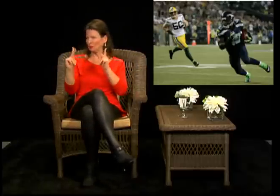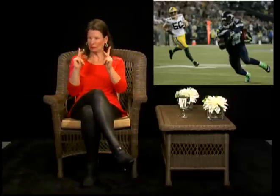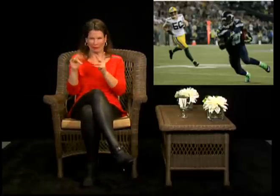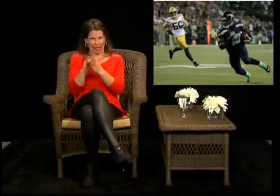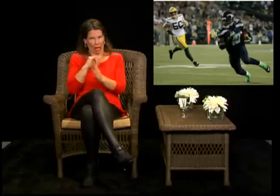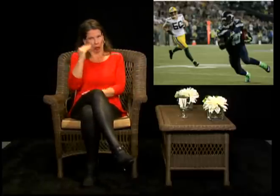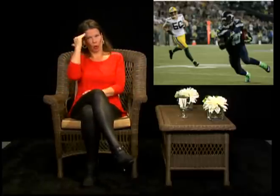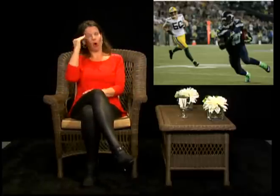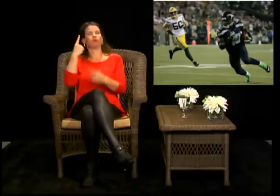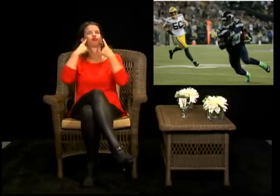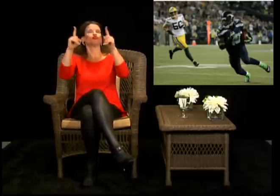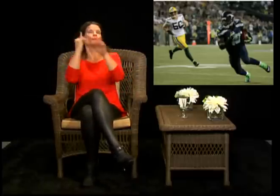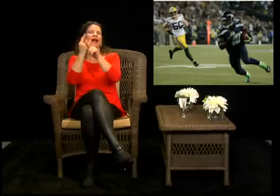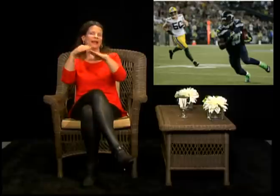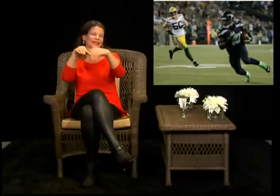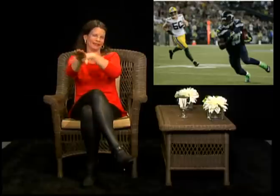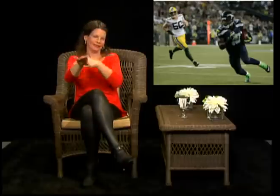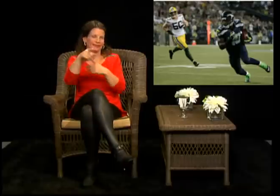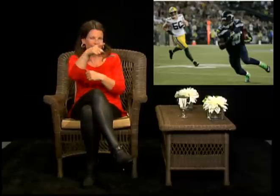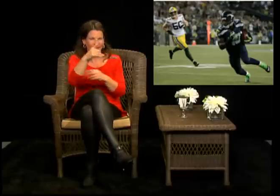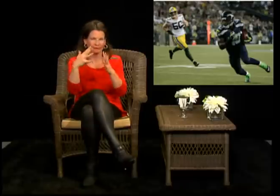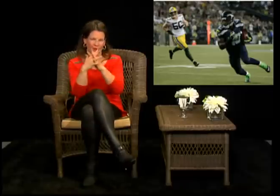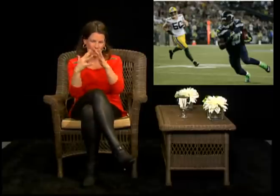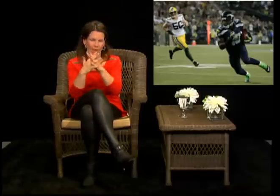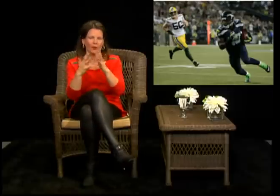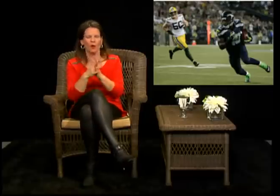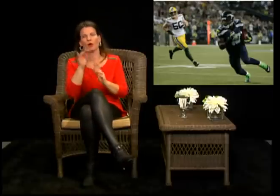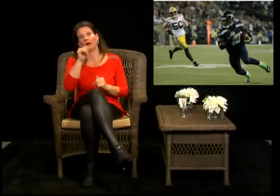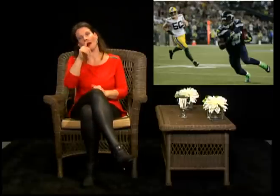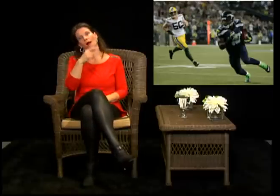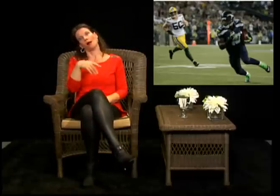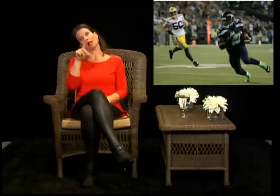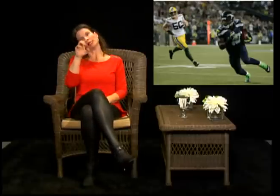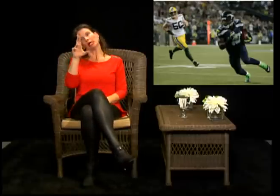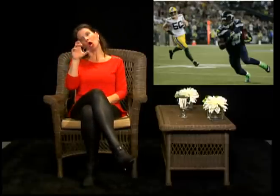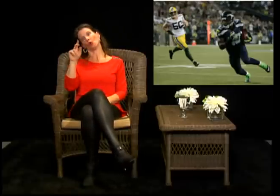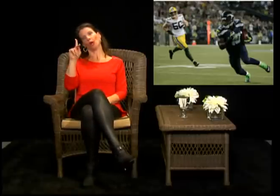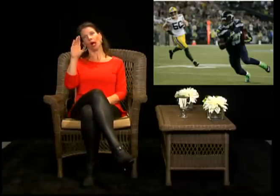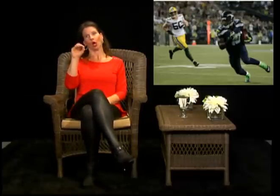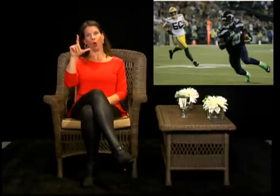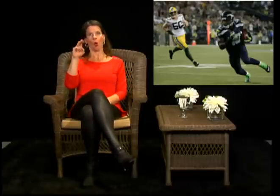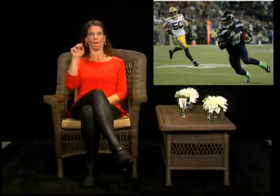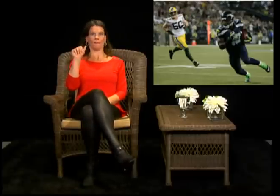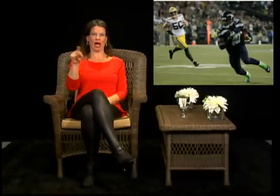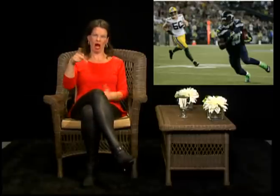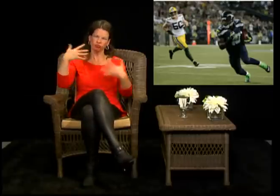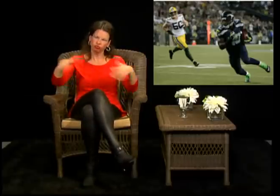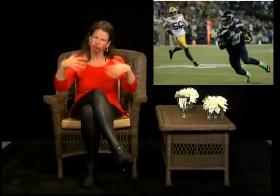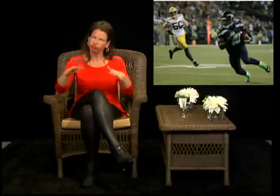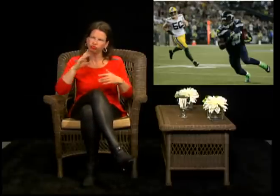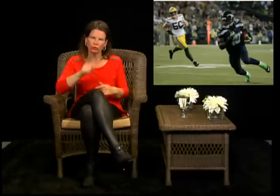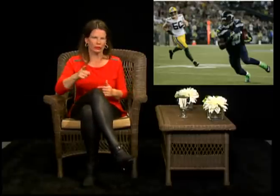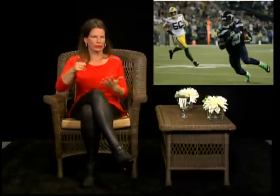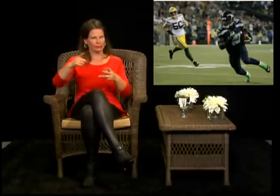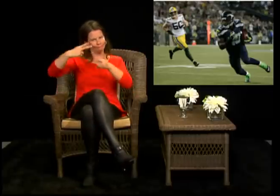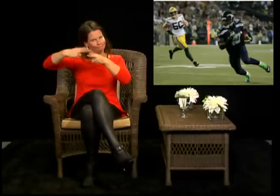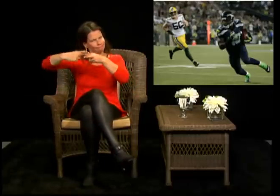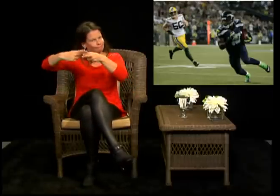team Seahawks and he was, um, he's in football. He's, you know,